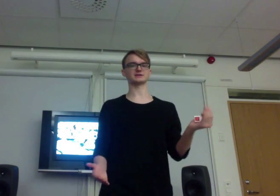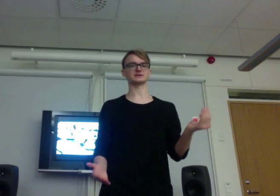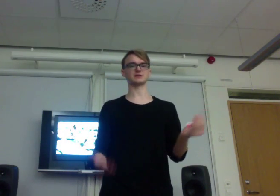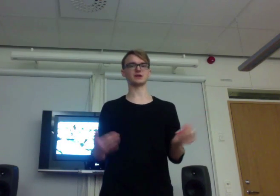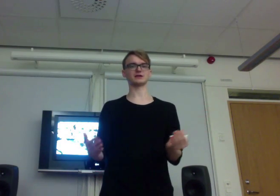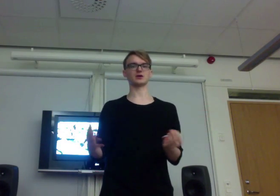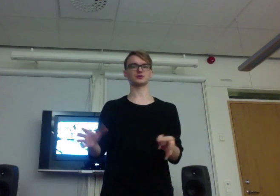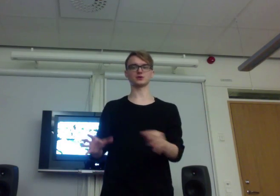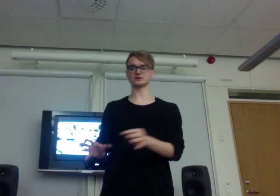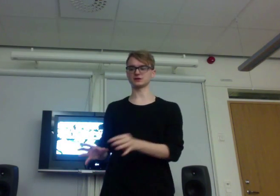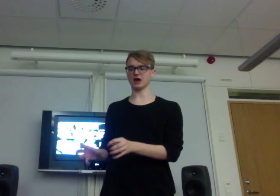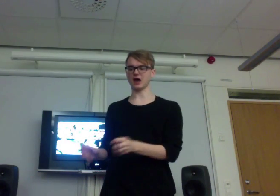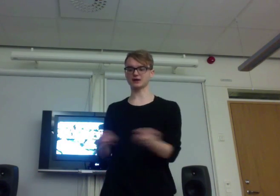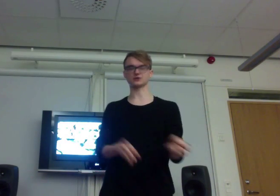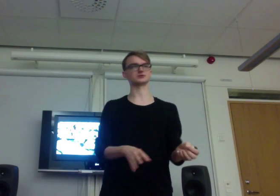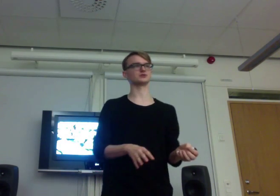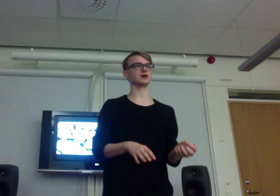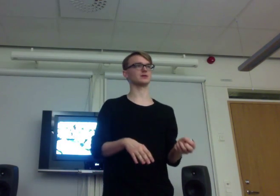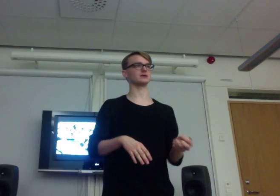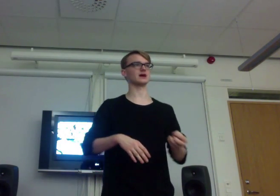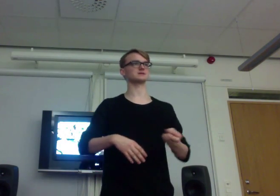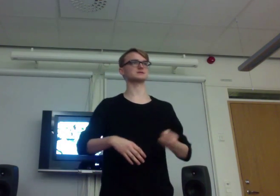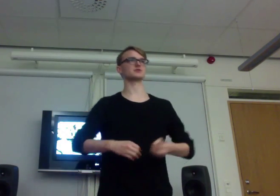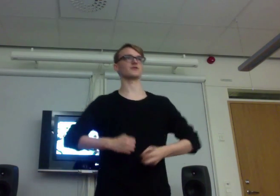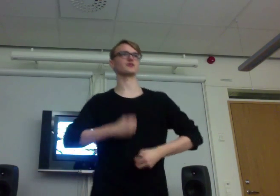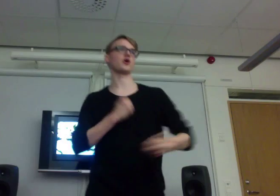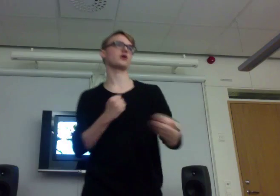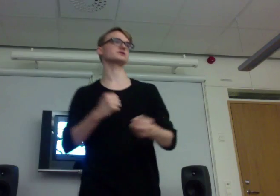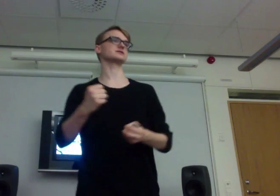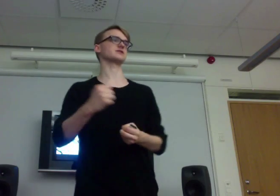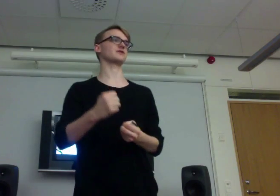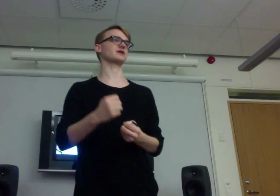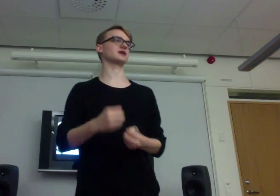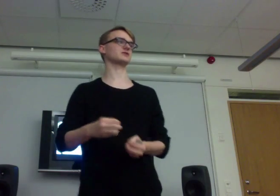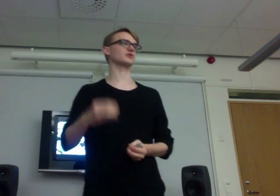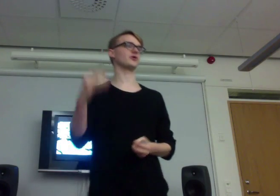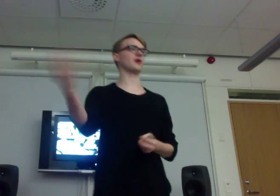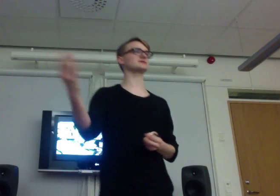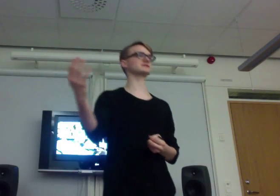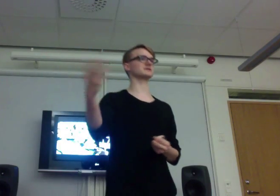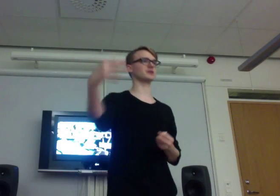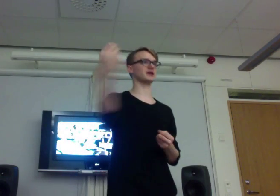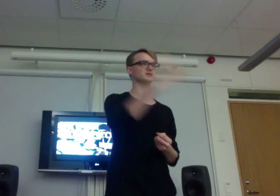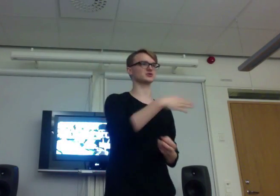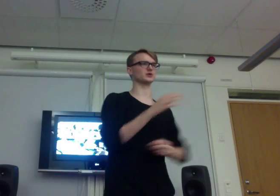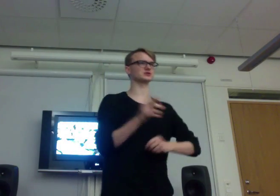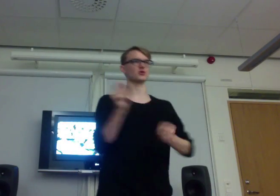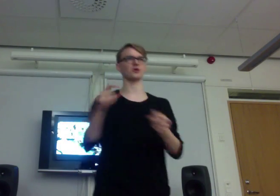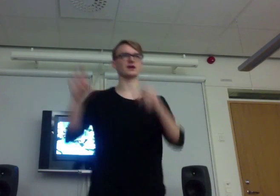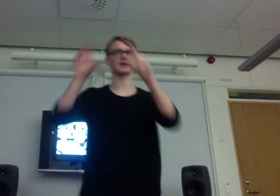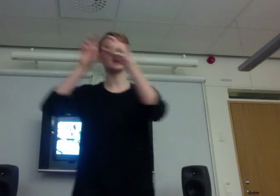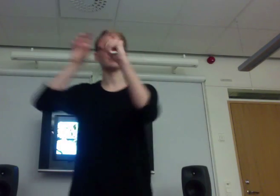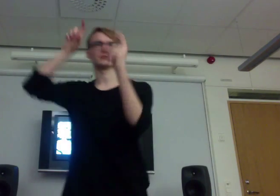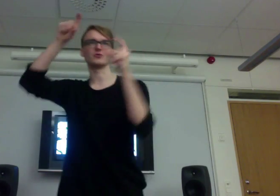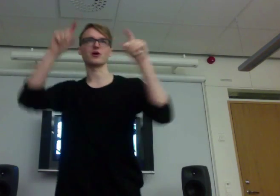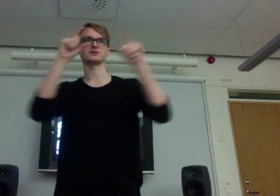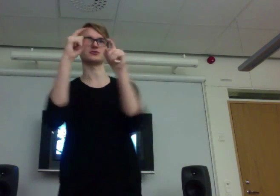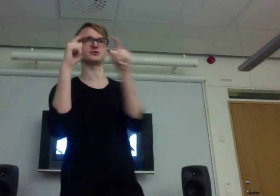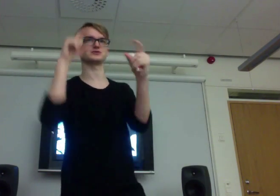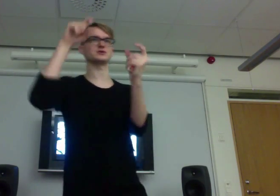and I played a lot with the actors who came in as sort of guards and stuff like that, who harassed the players, who they saw, like, maybe were running through the streets